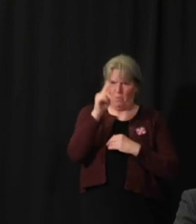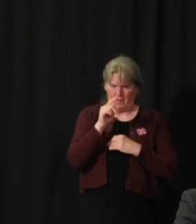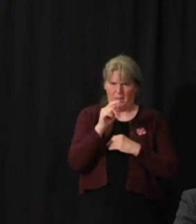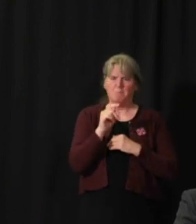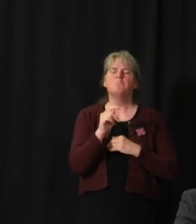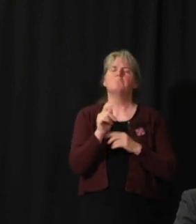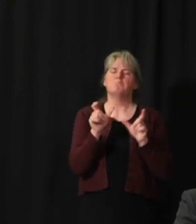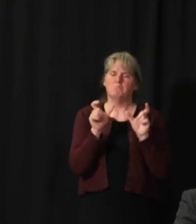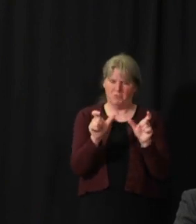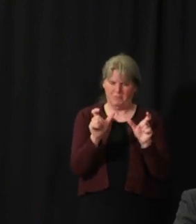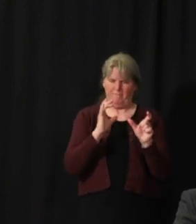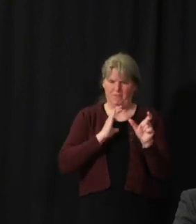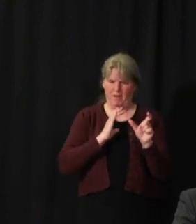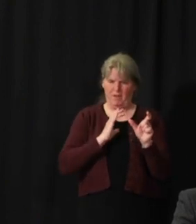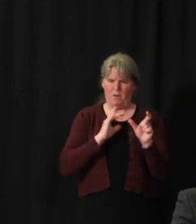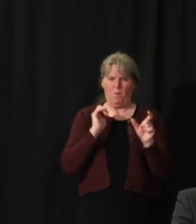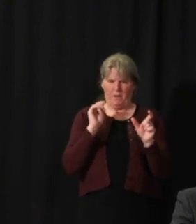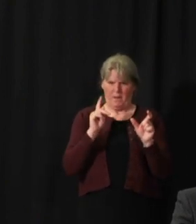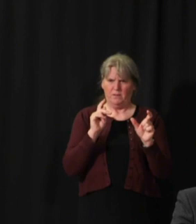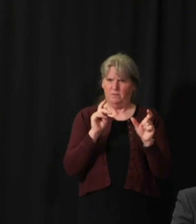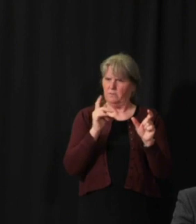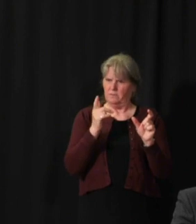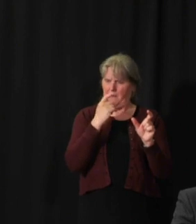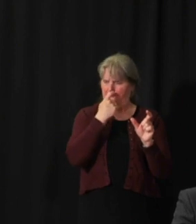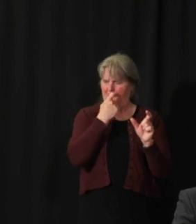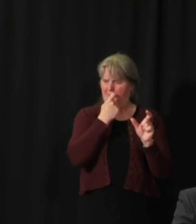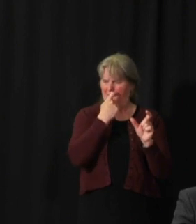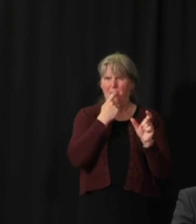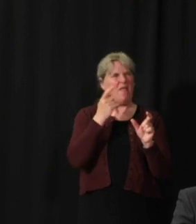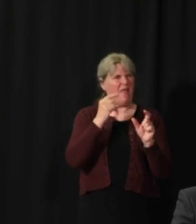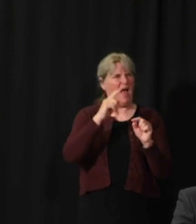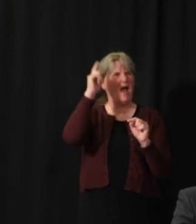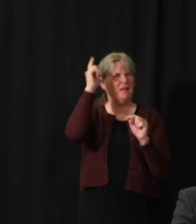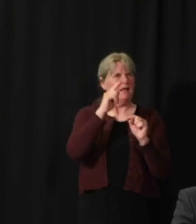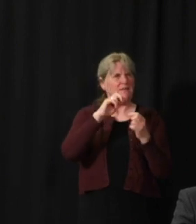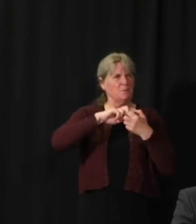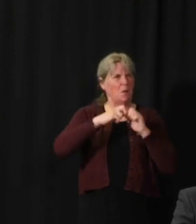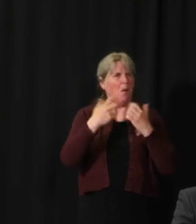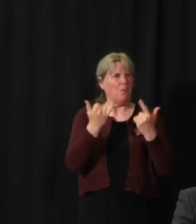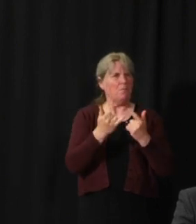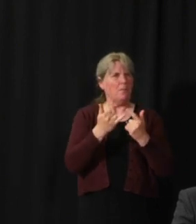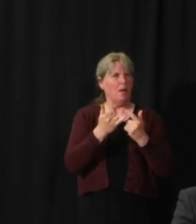that risk changing? when importation risk is,